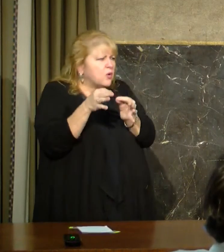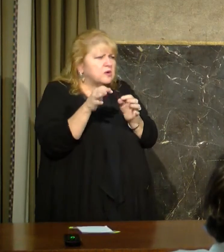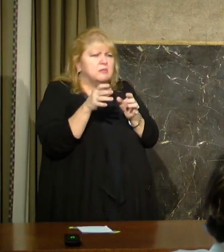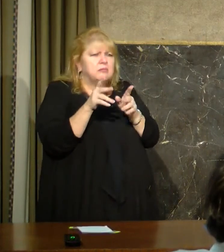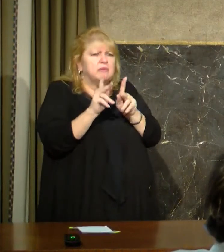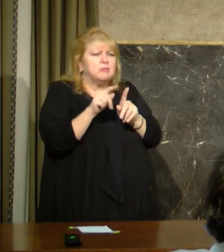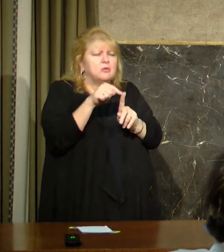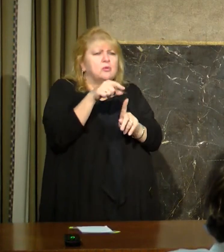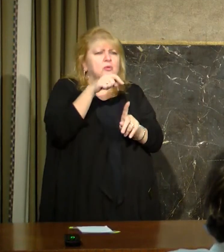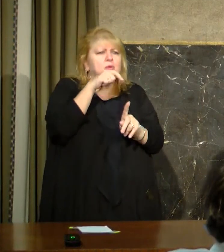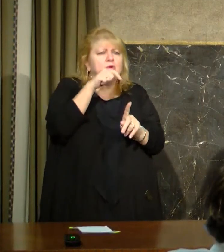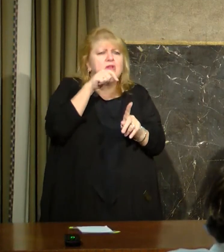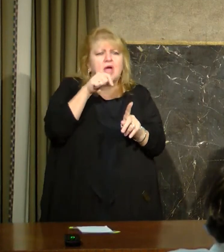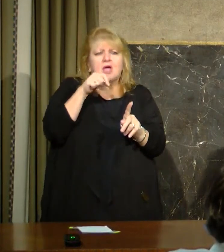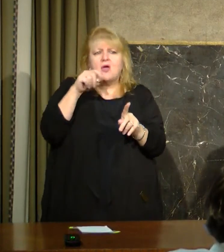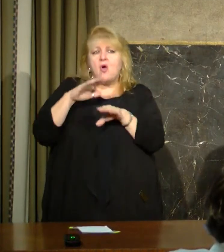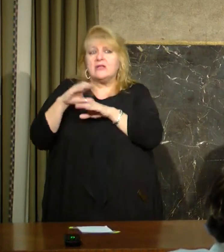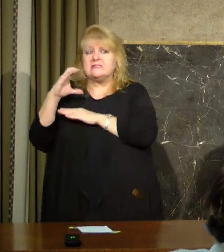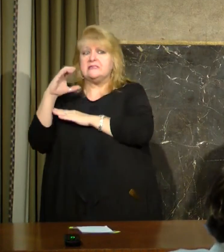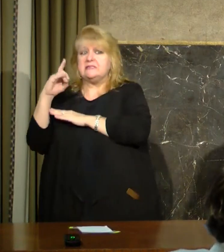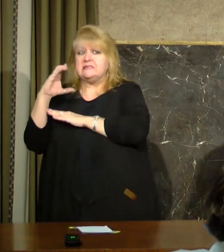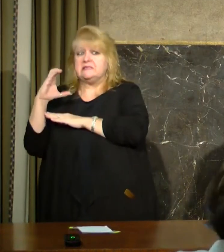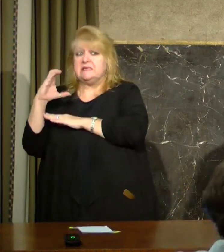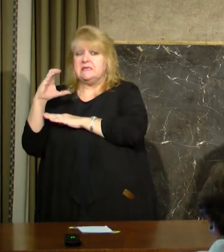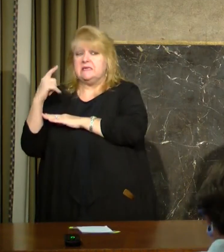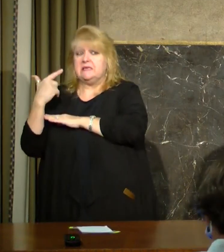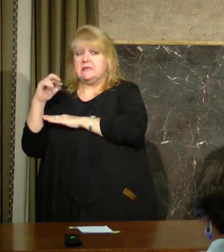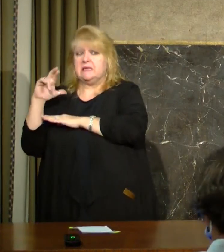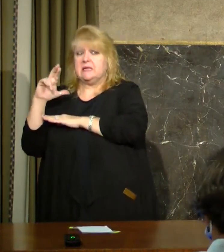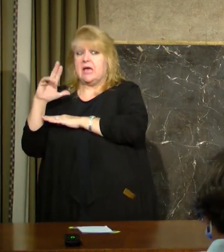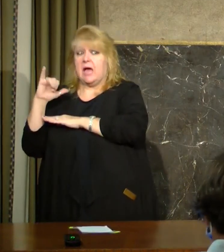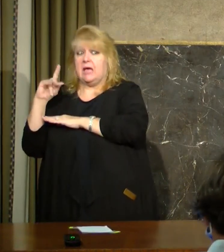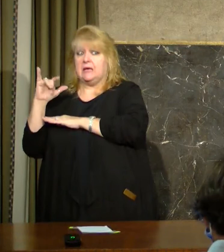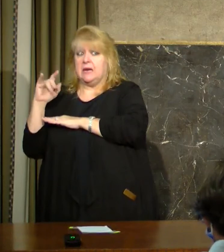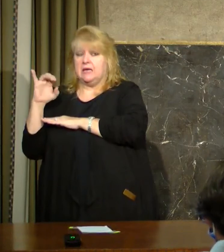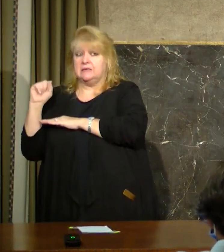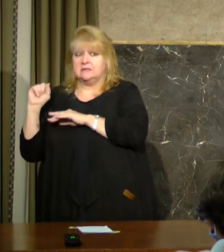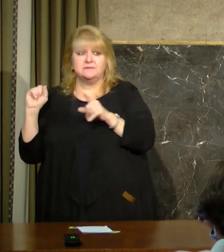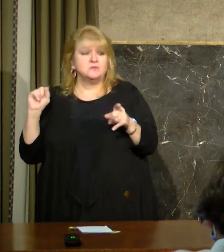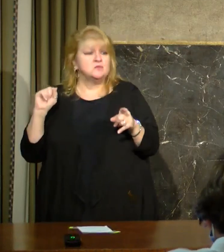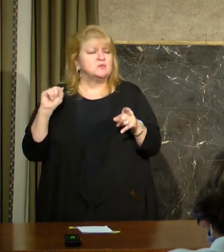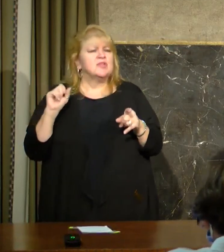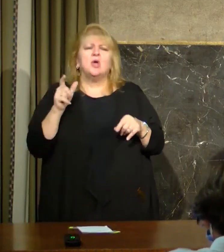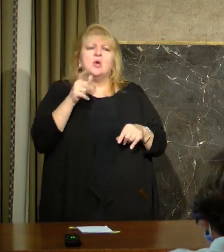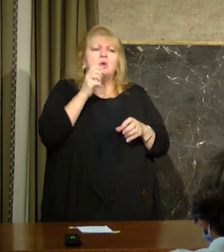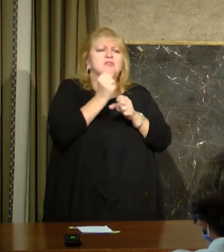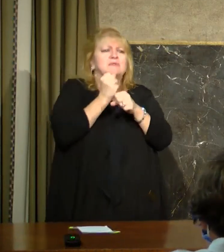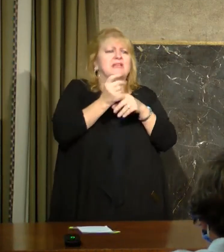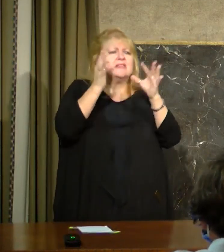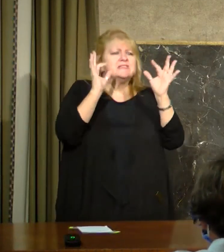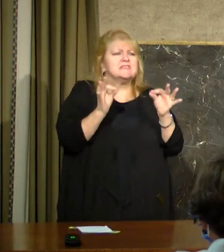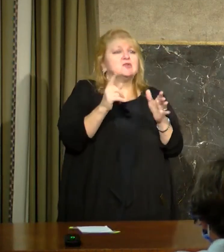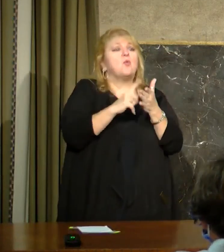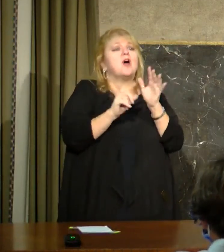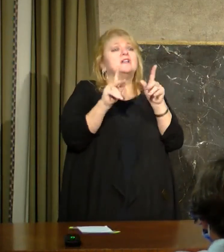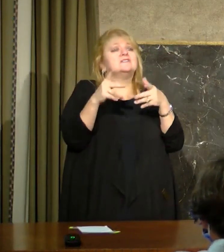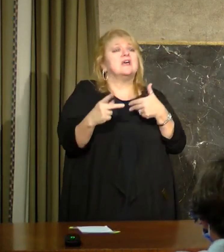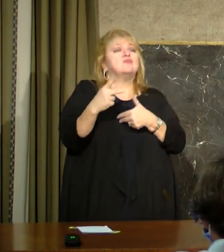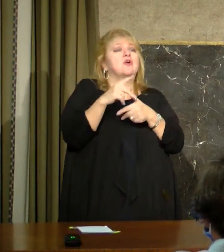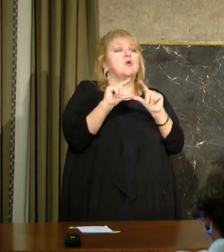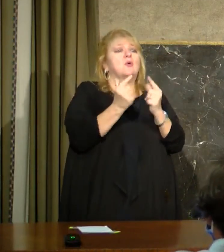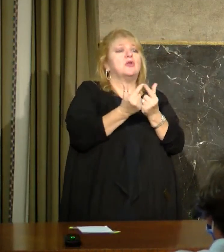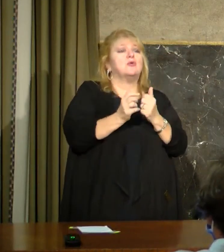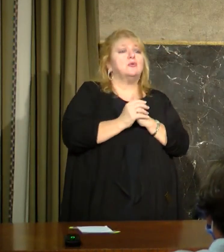making the decisions about what are the different priority groups? I am. And I do it based on